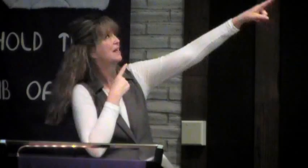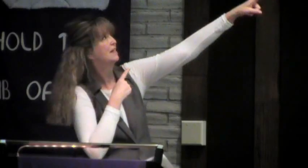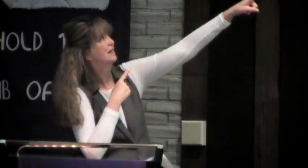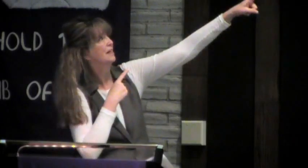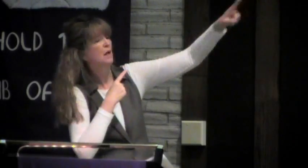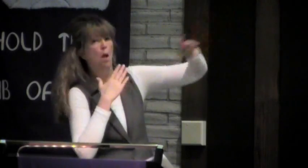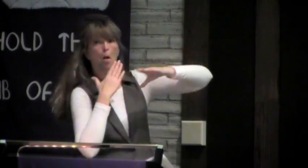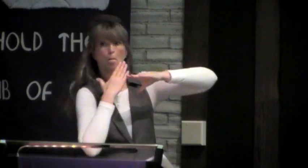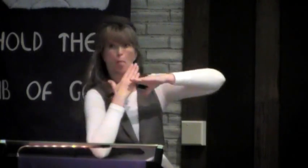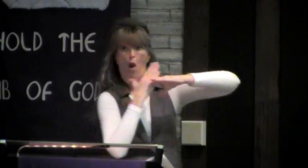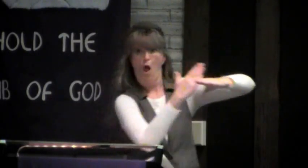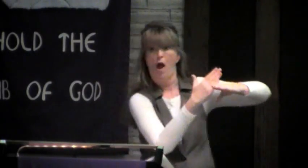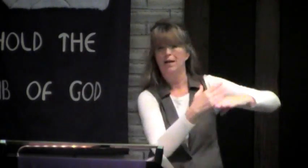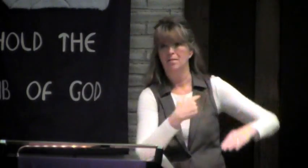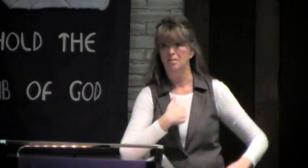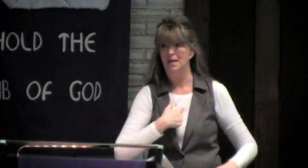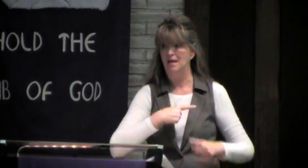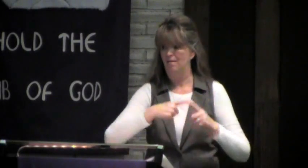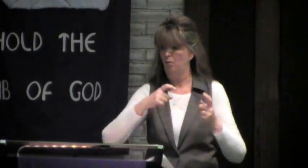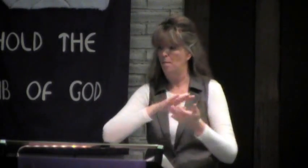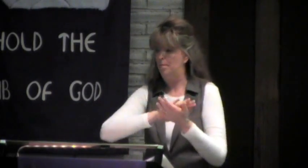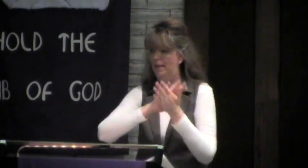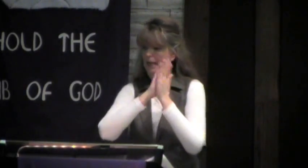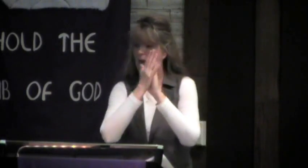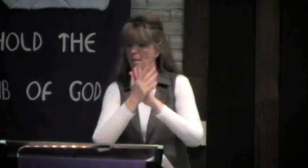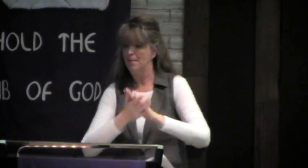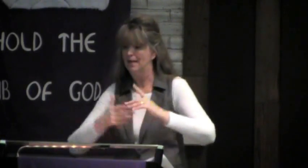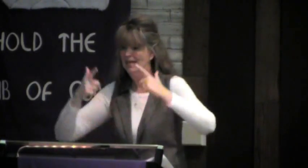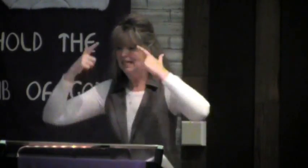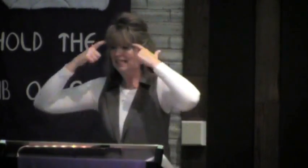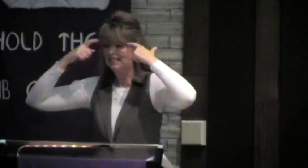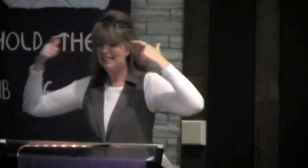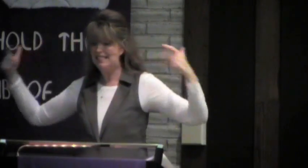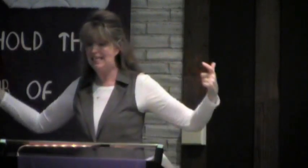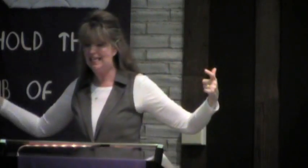keep me from becoming conceited,